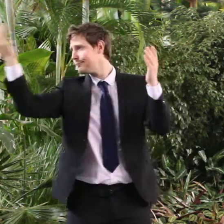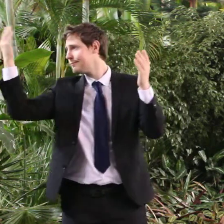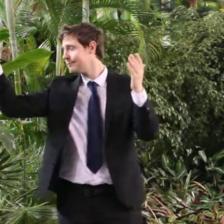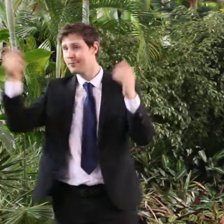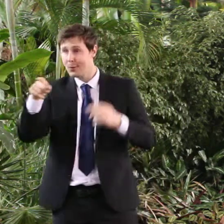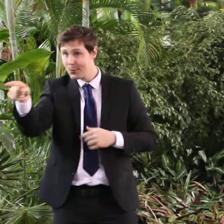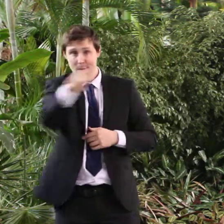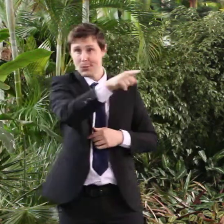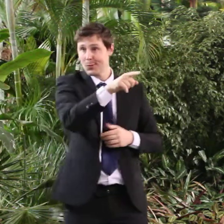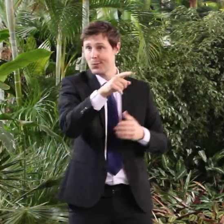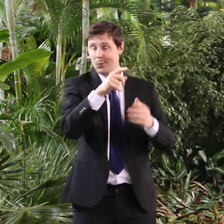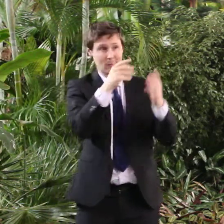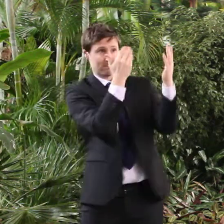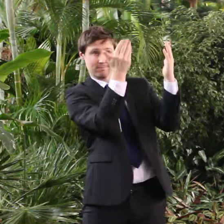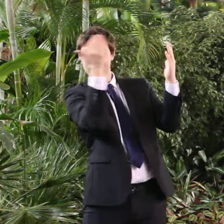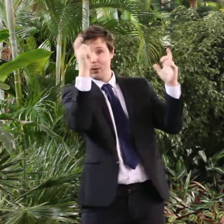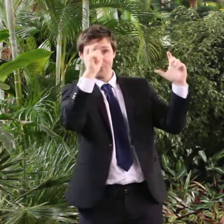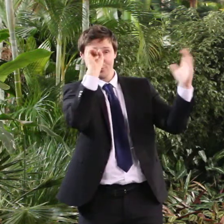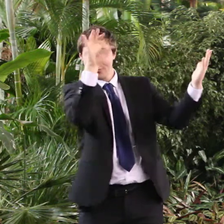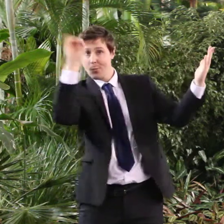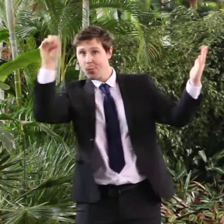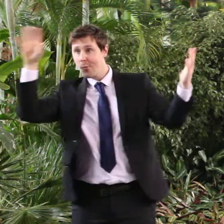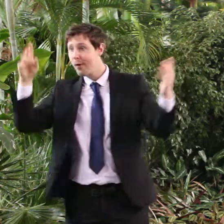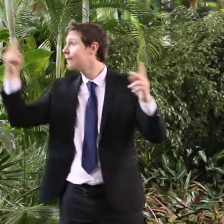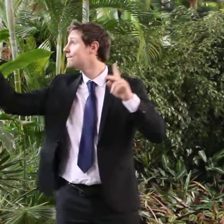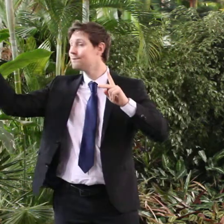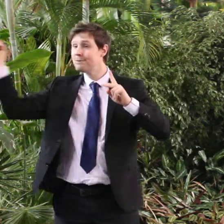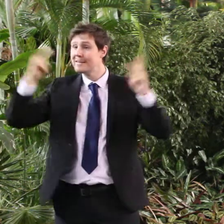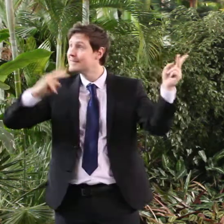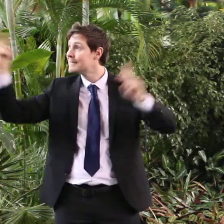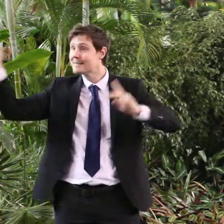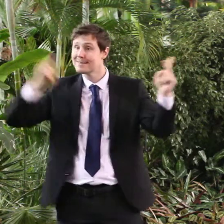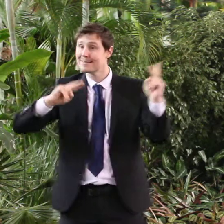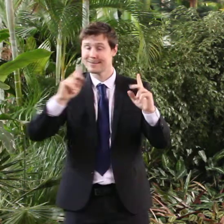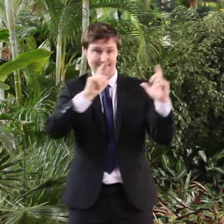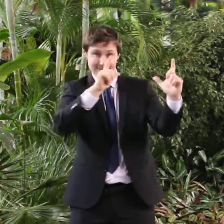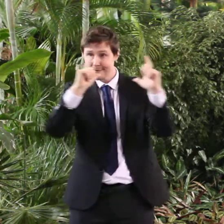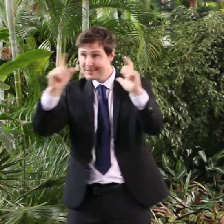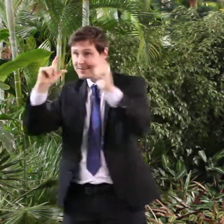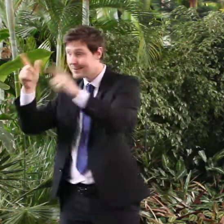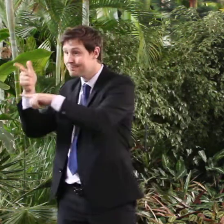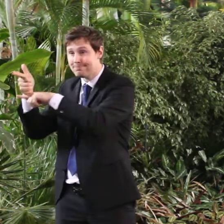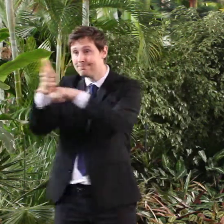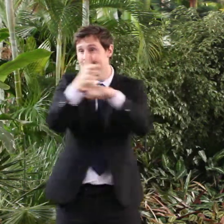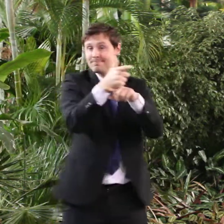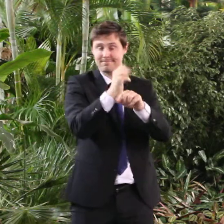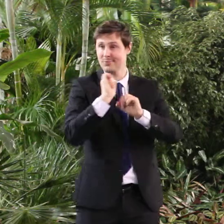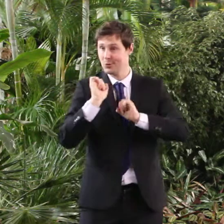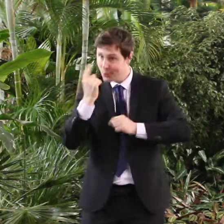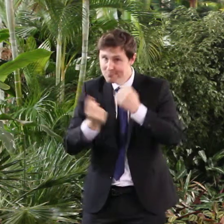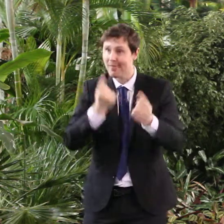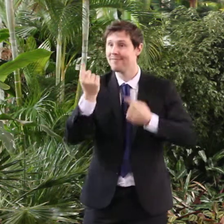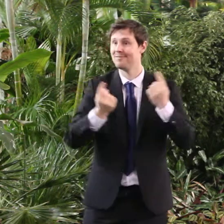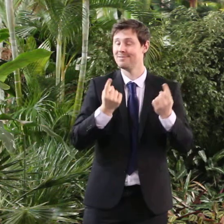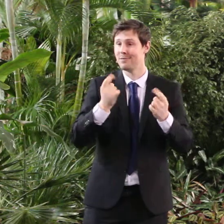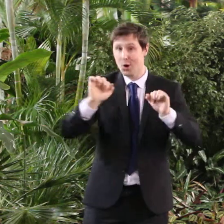audiences coming to the events that were on in the cultural programme. You will see images of the city volunteers of you yourself.